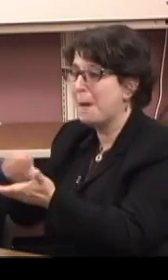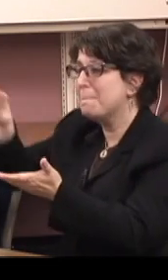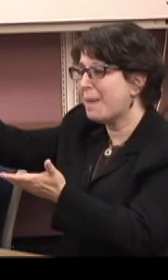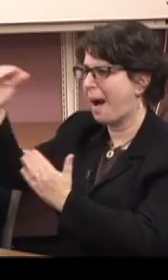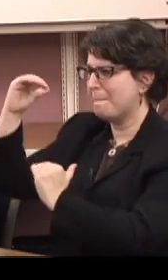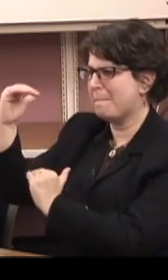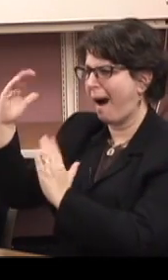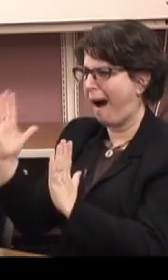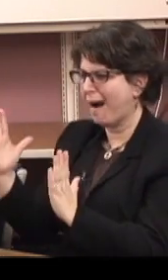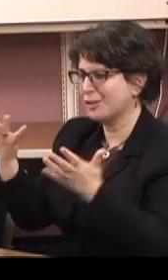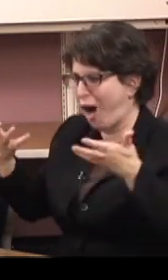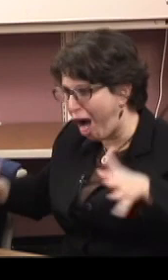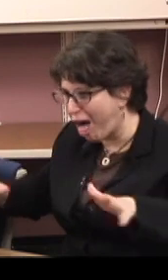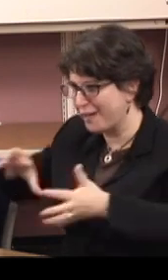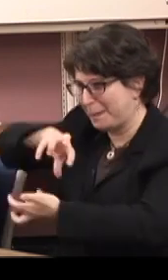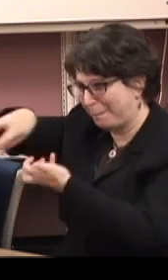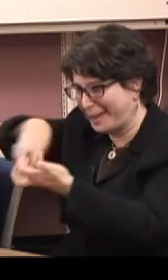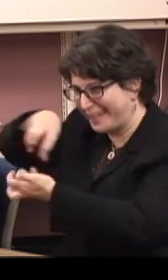Okay.